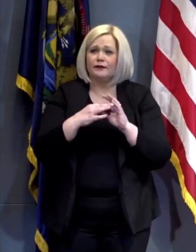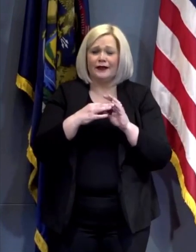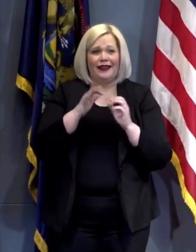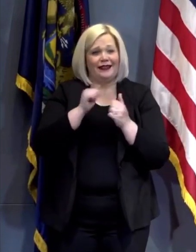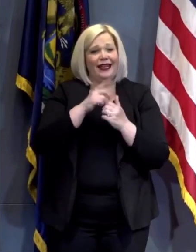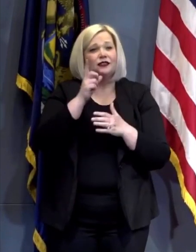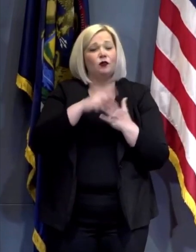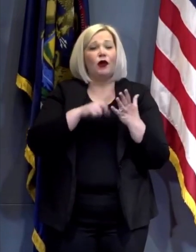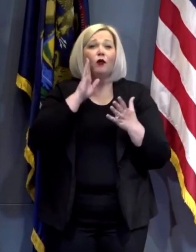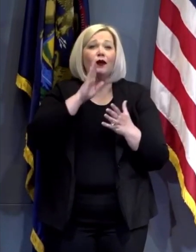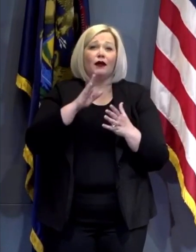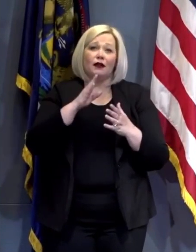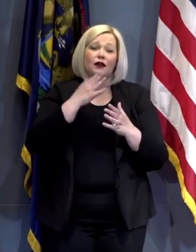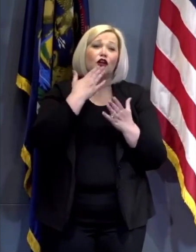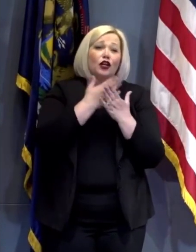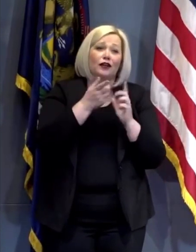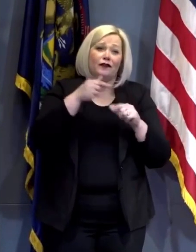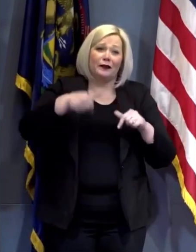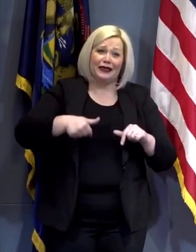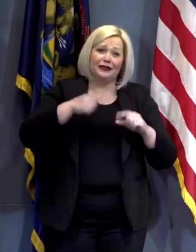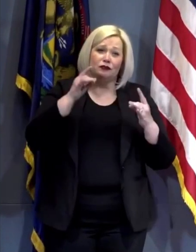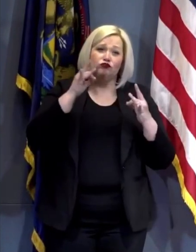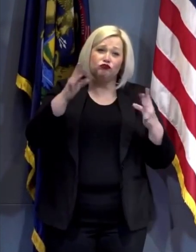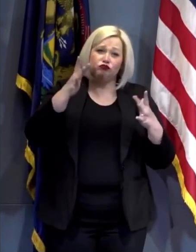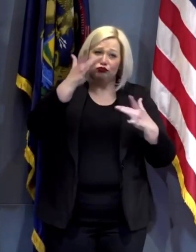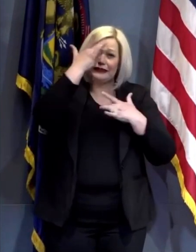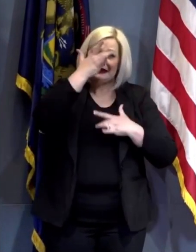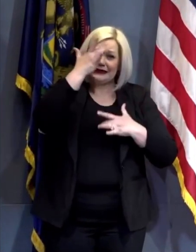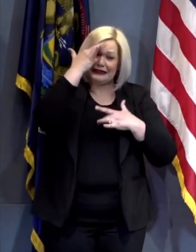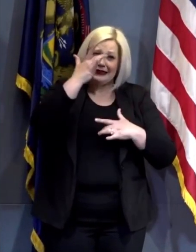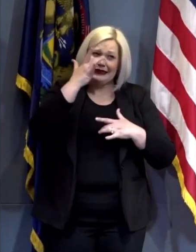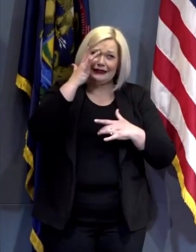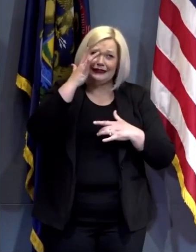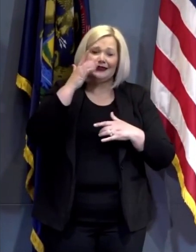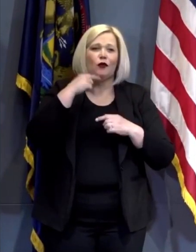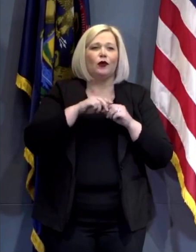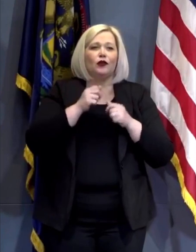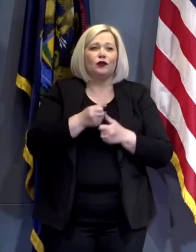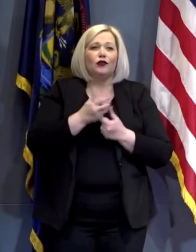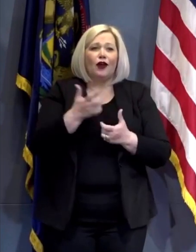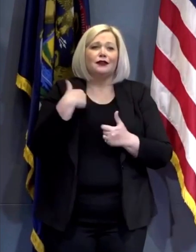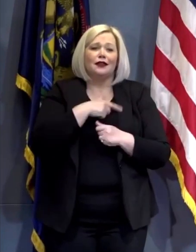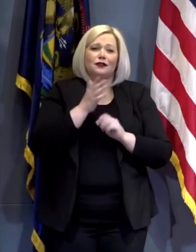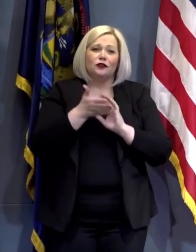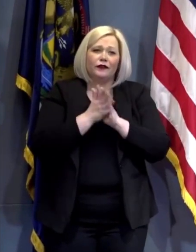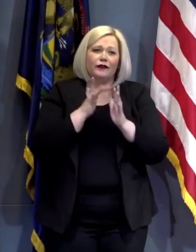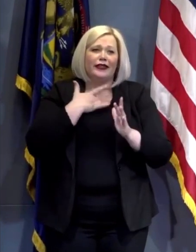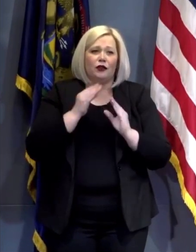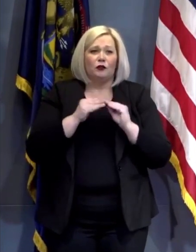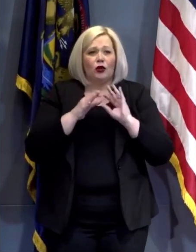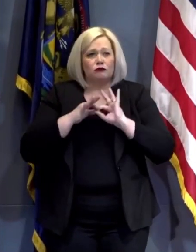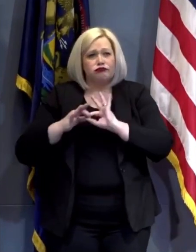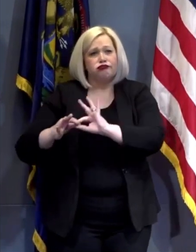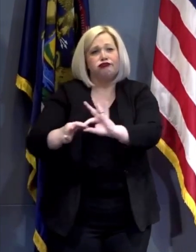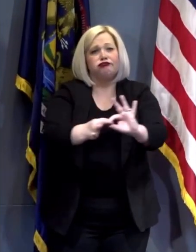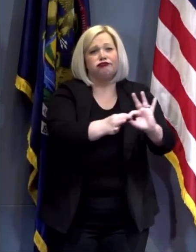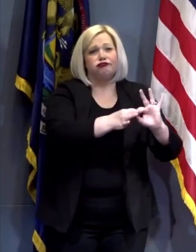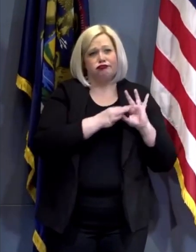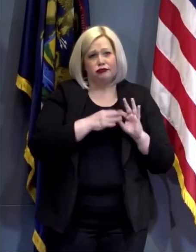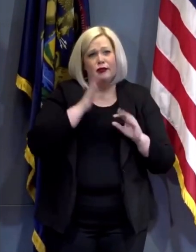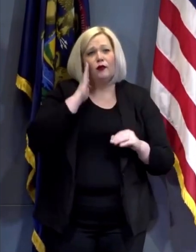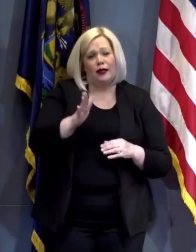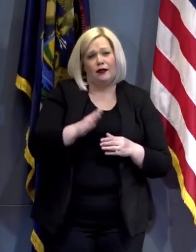how we stay together and how we stand tall for one another so thank you and I look forward to continuing to keep everyone updated on the efforts and work